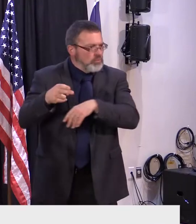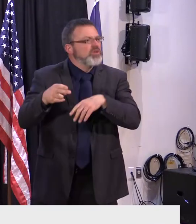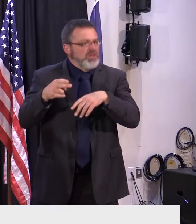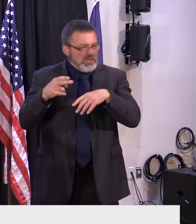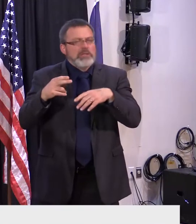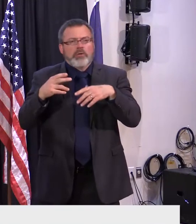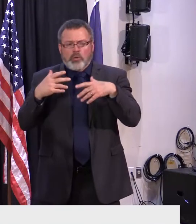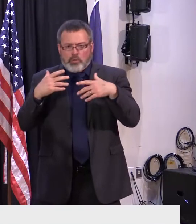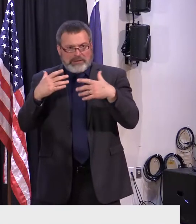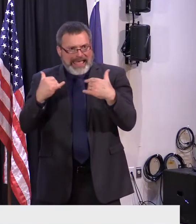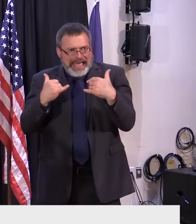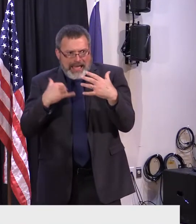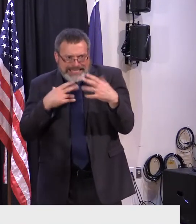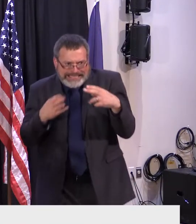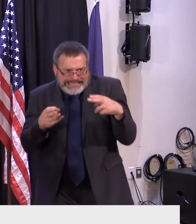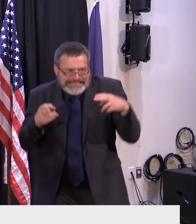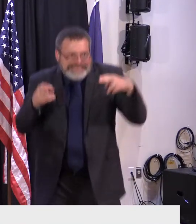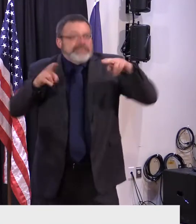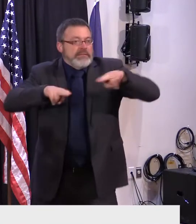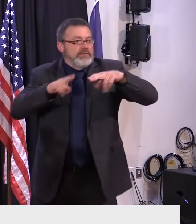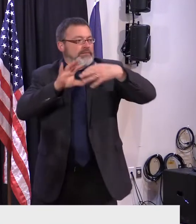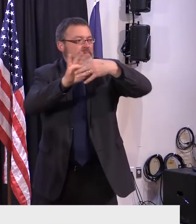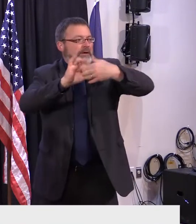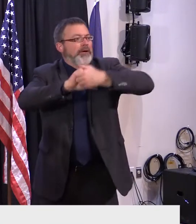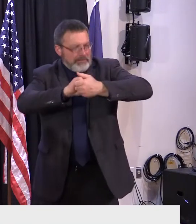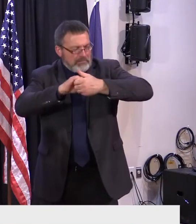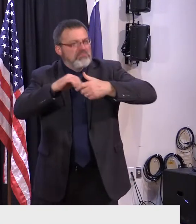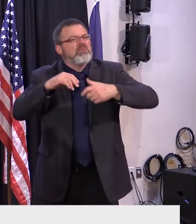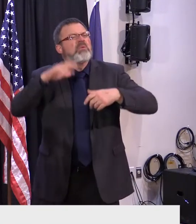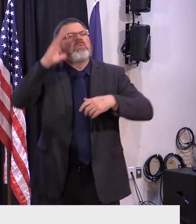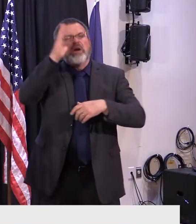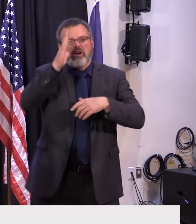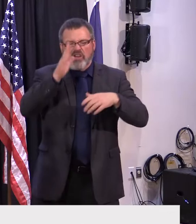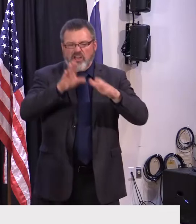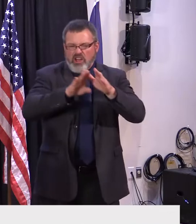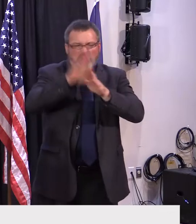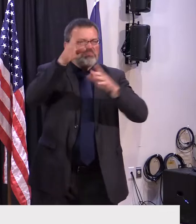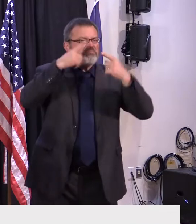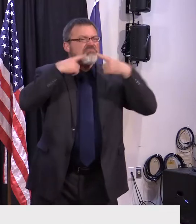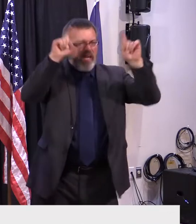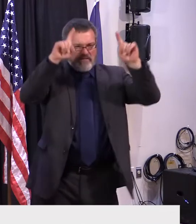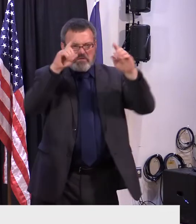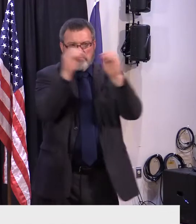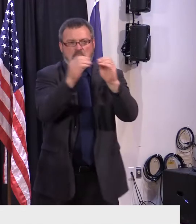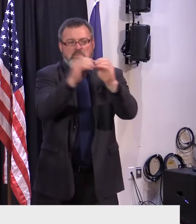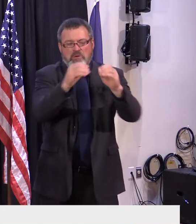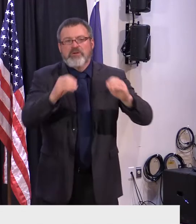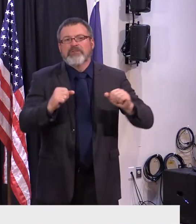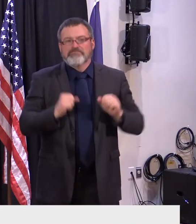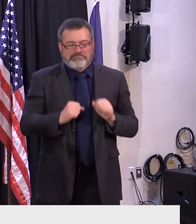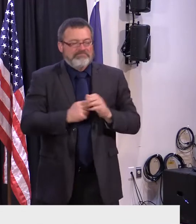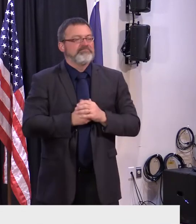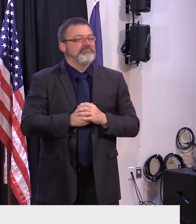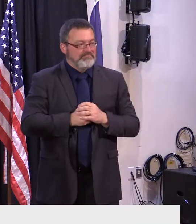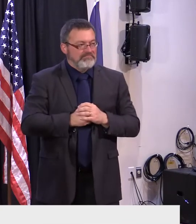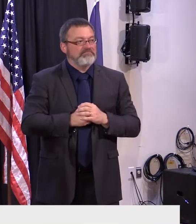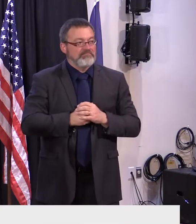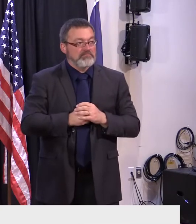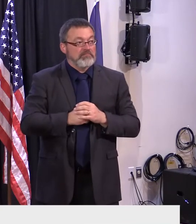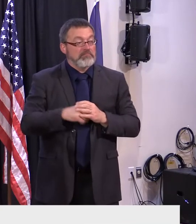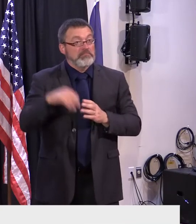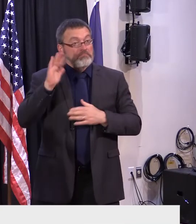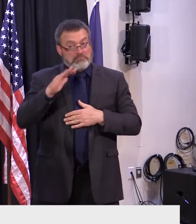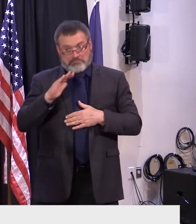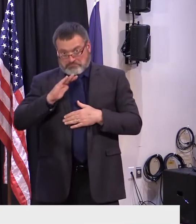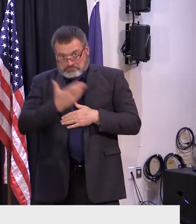for our future success in that area. As we continue to work to grow our economy and attract more workers,